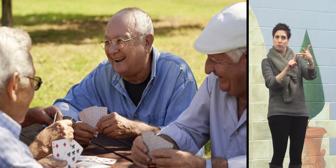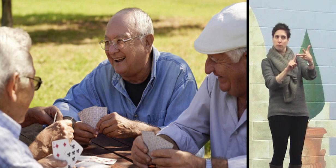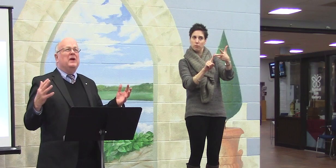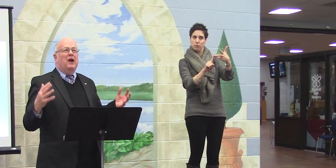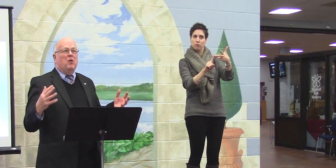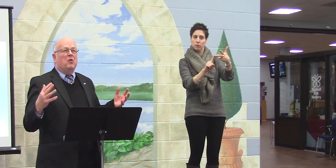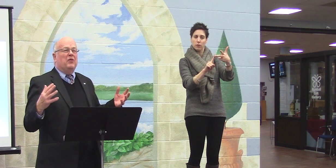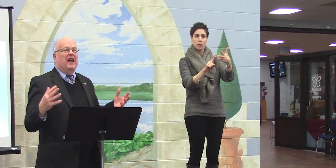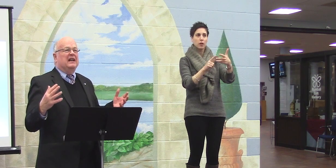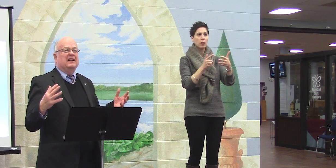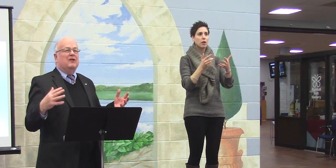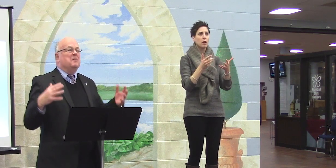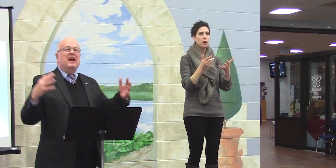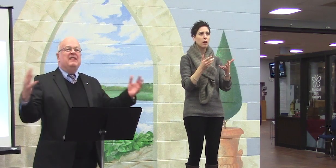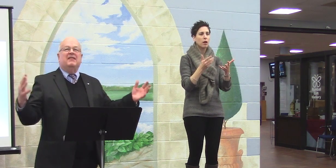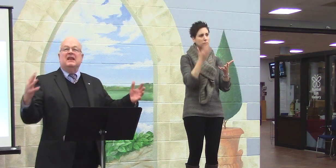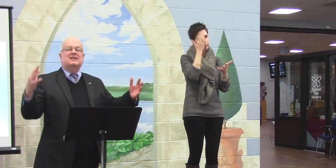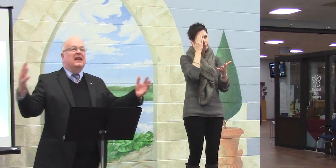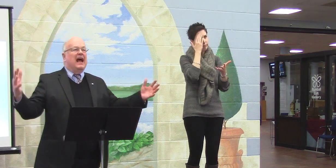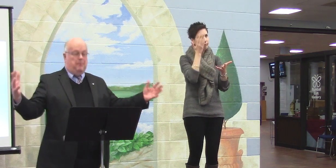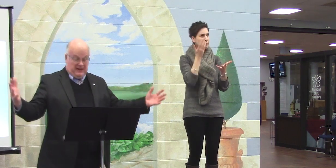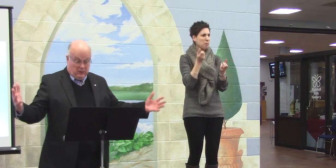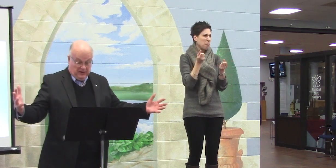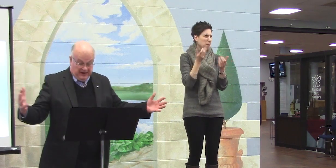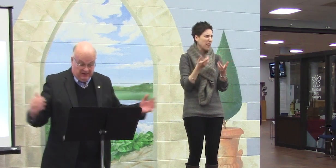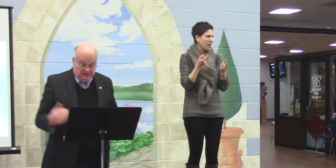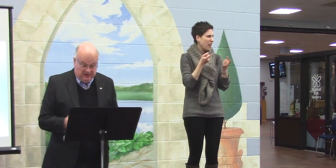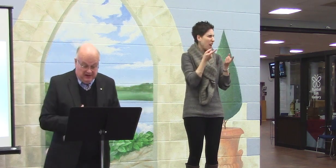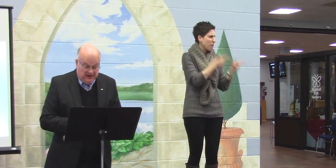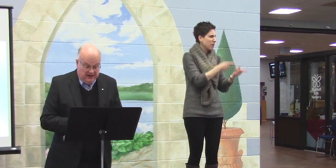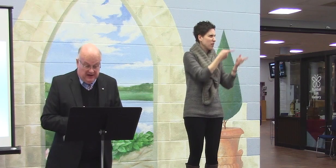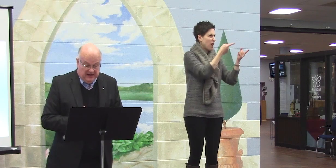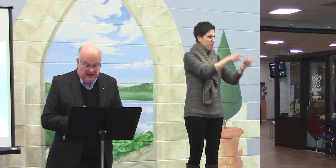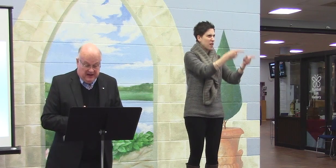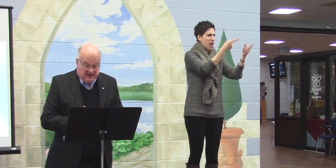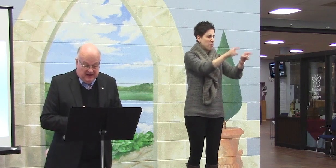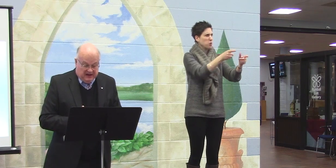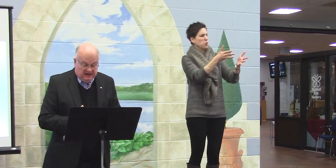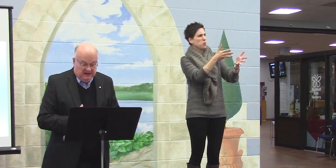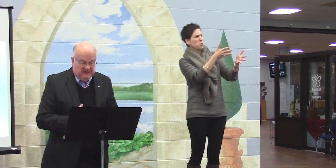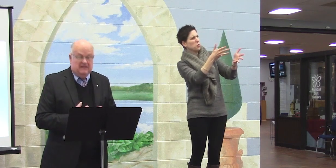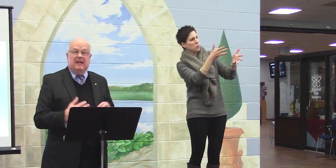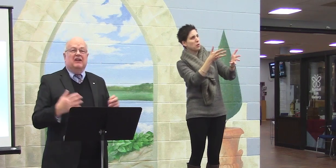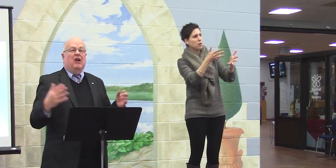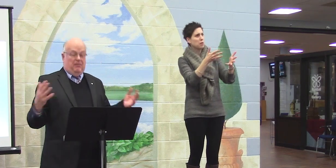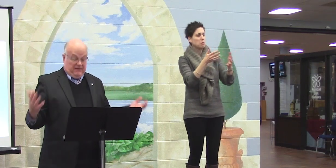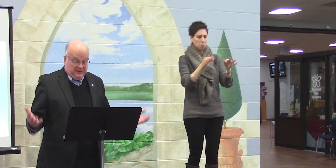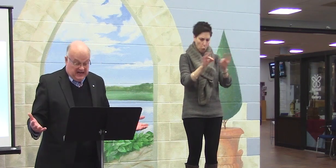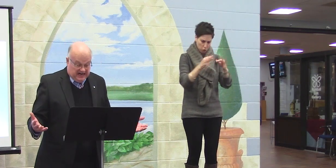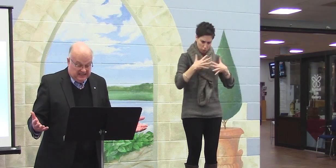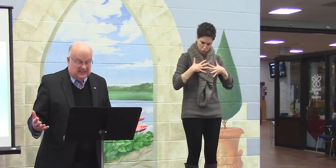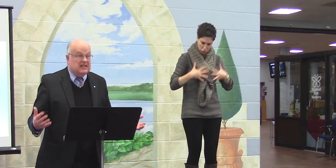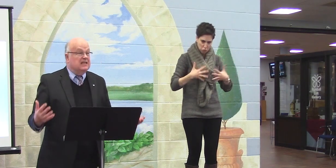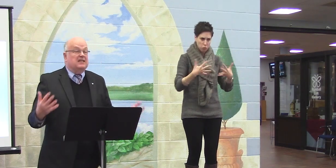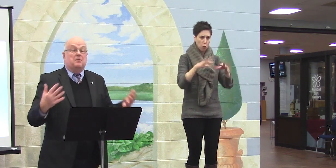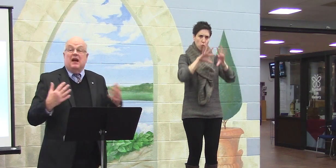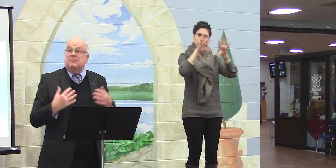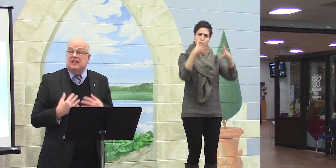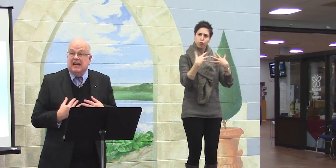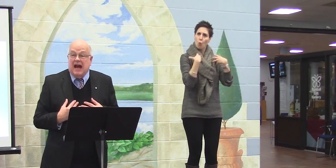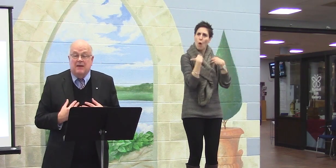Even though we know that there are many things that happen out there that are not very nice.